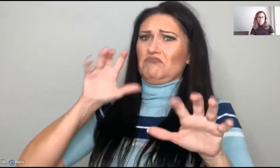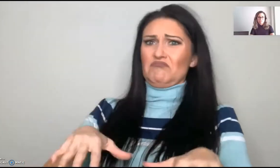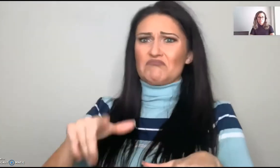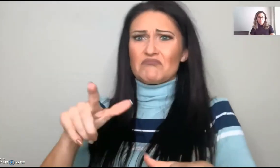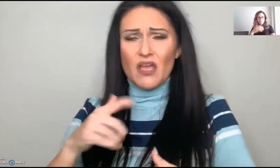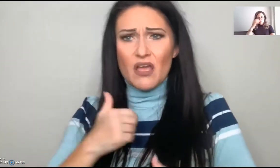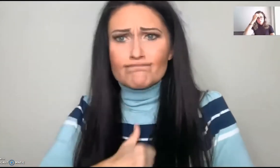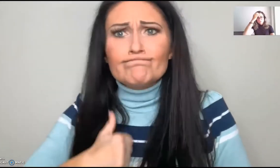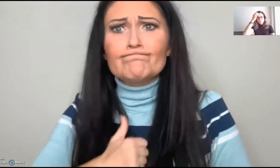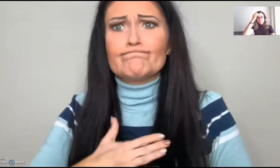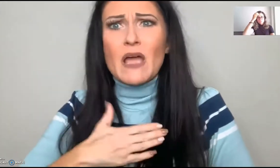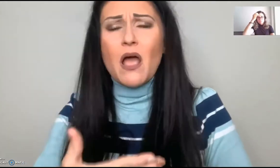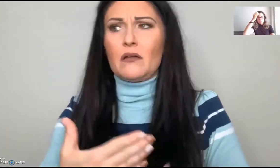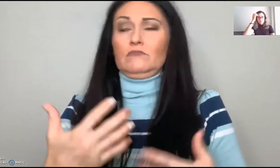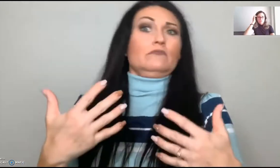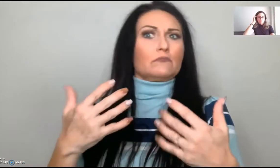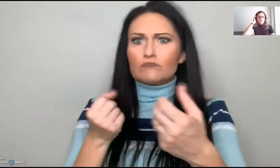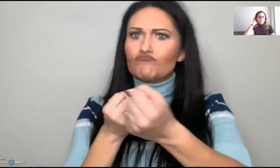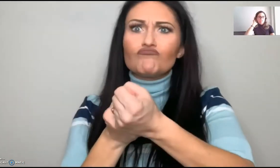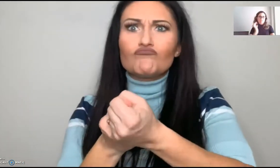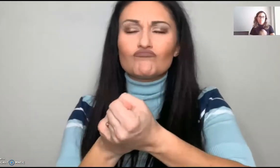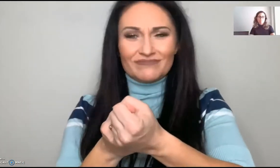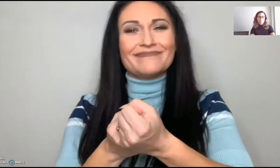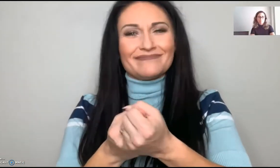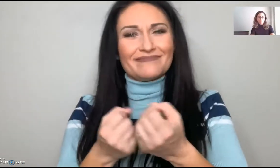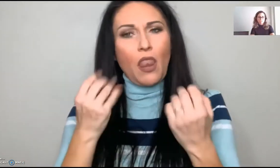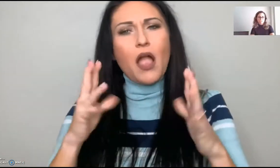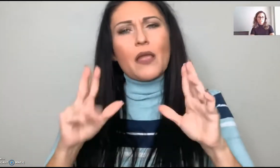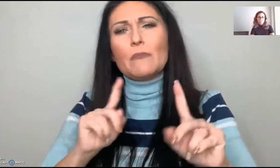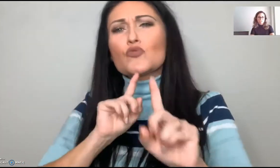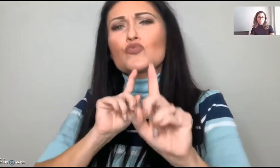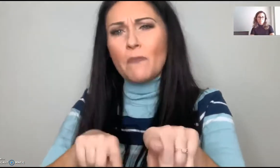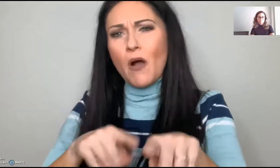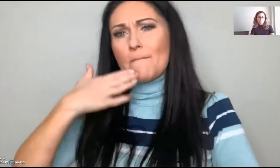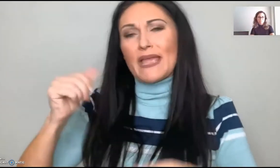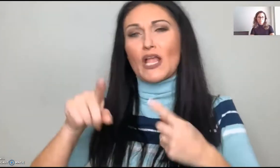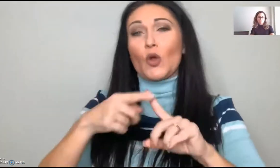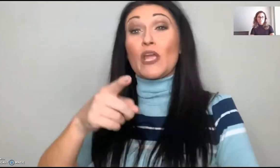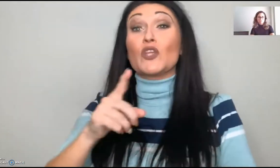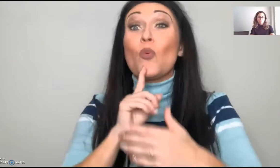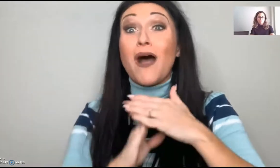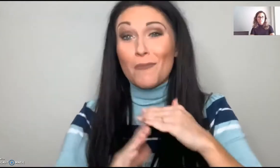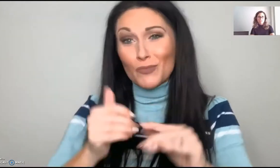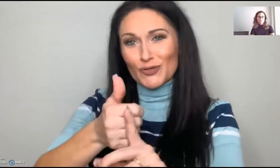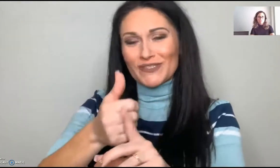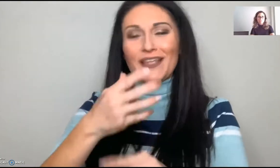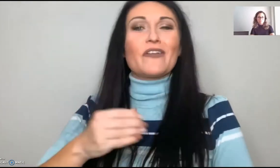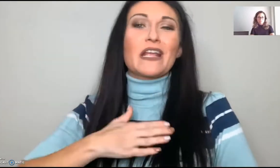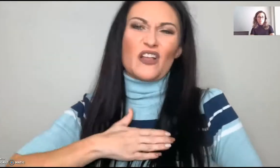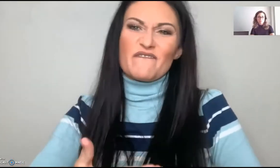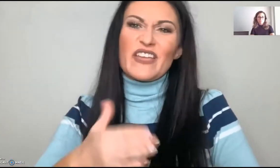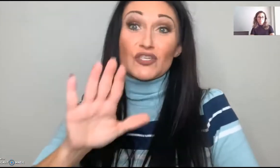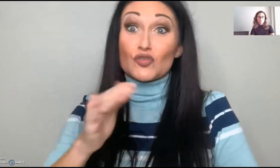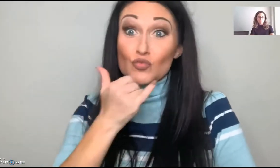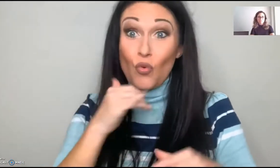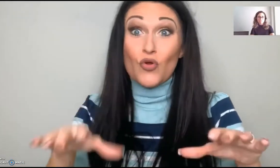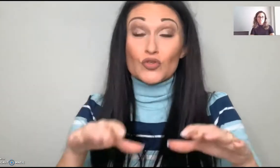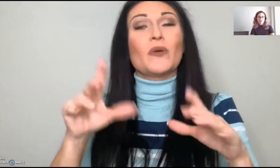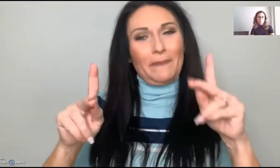There was so much support and apologies. It was wonderful. A lot of people respond better when you humble